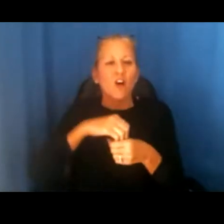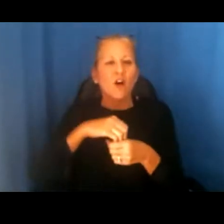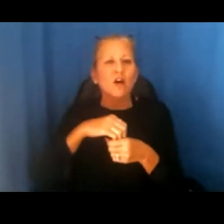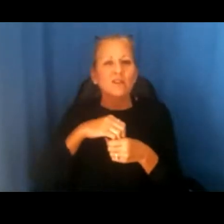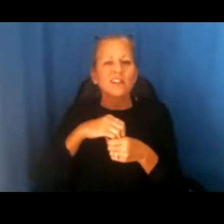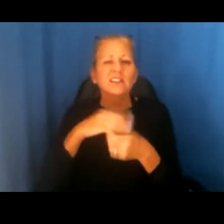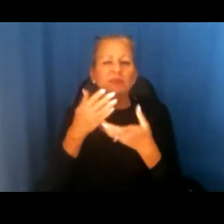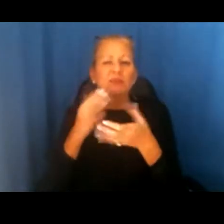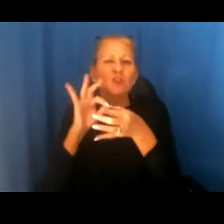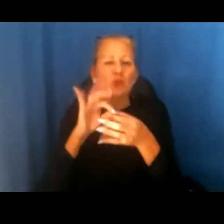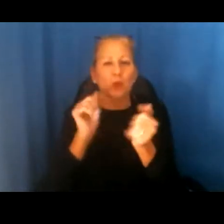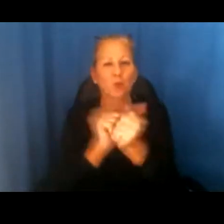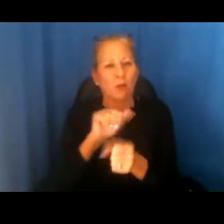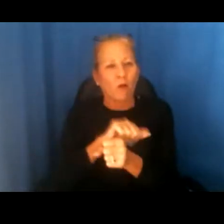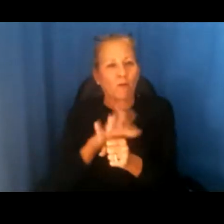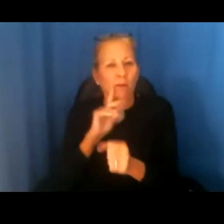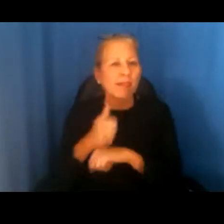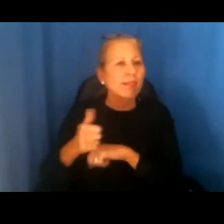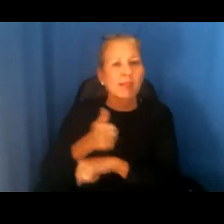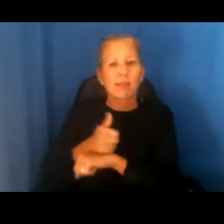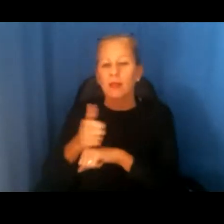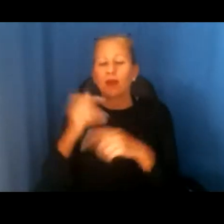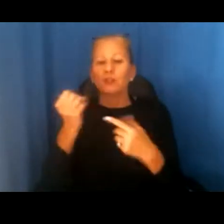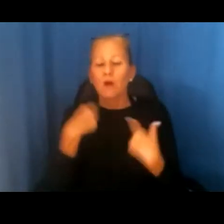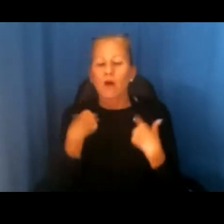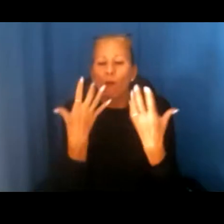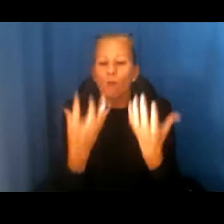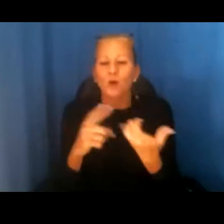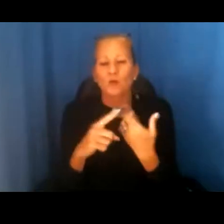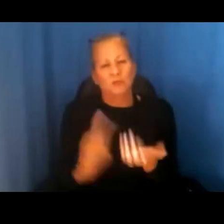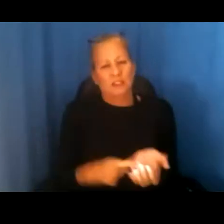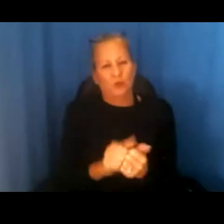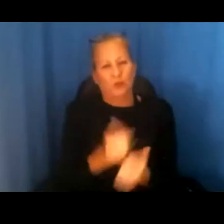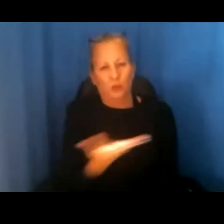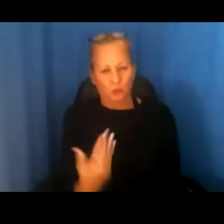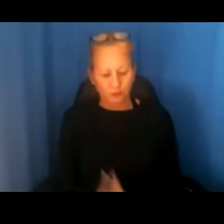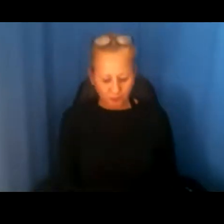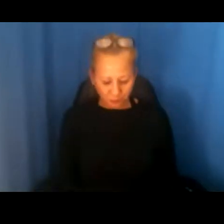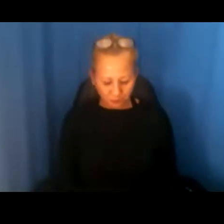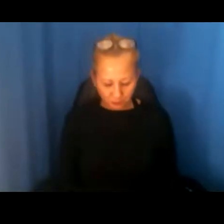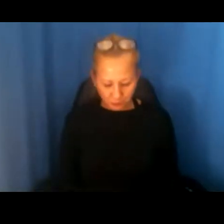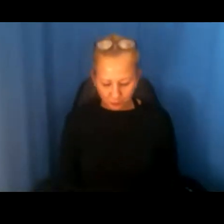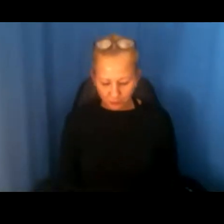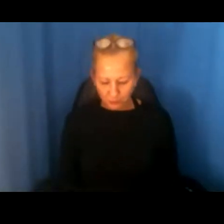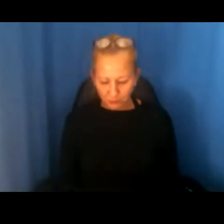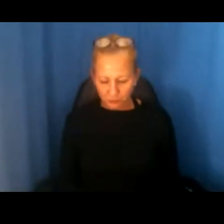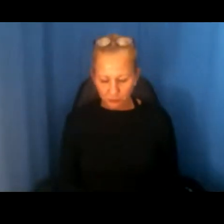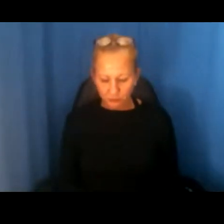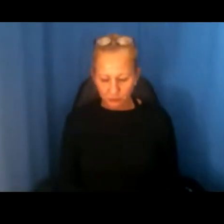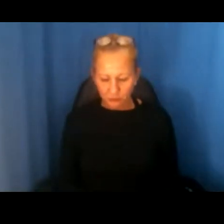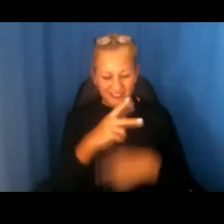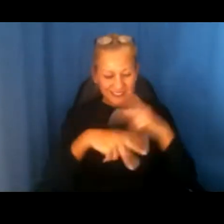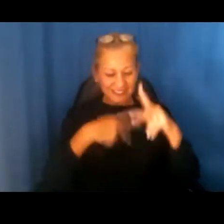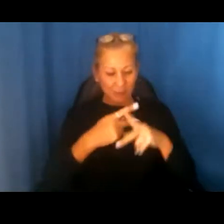COVID. And so I wanted to talk to you about that a little bit. The types of fair housing